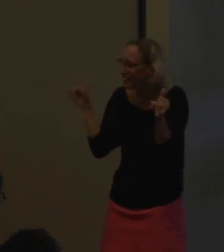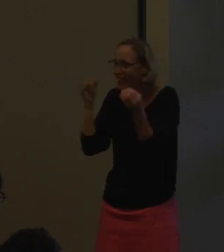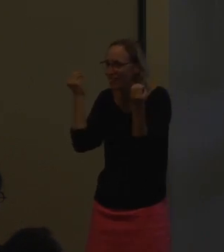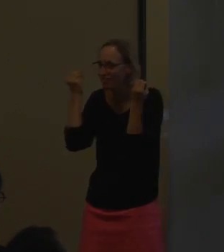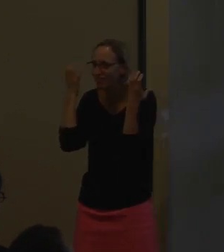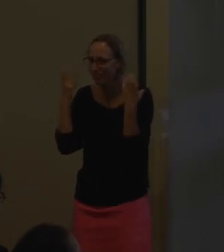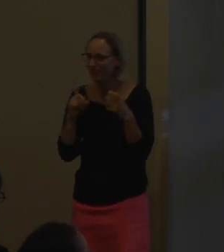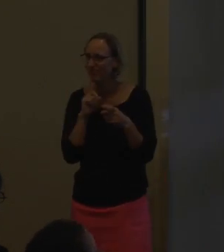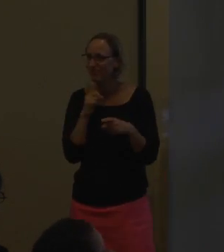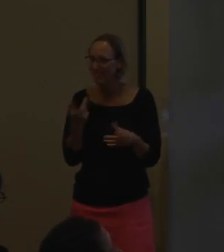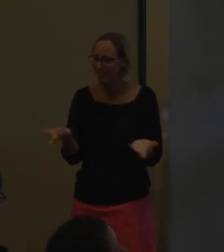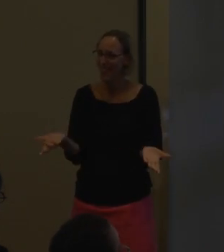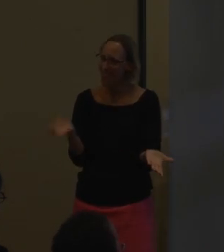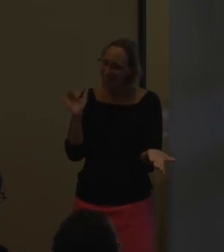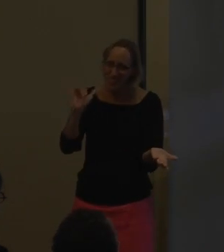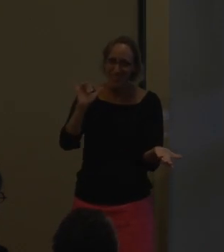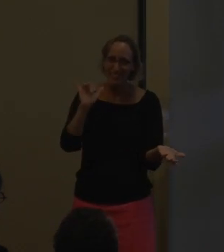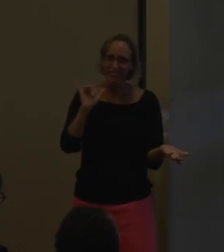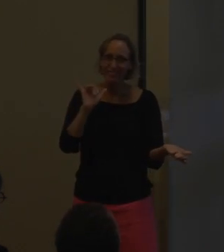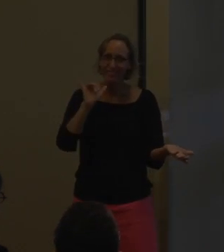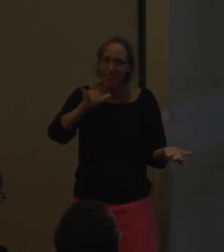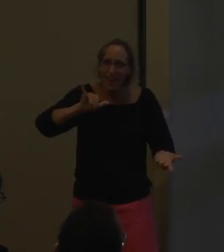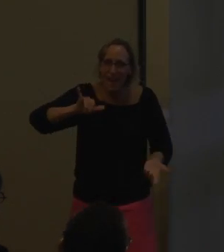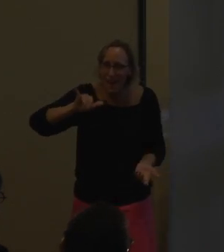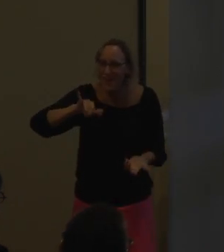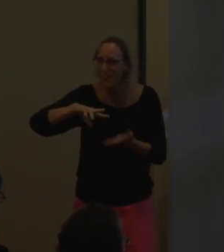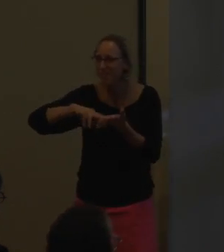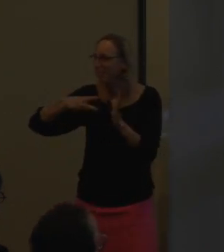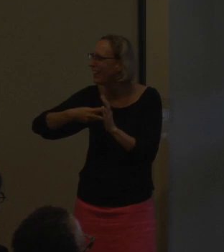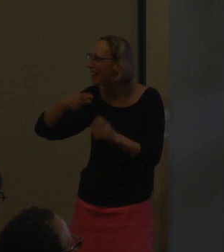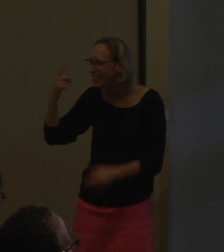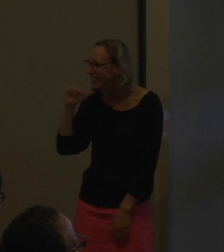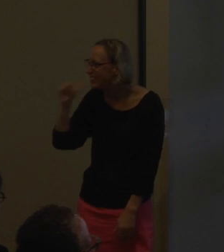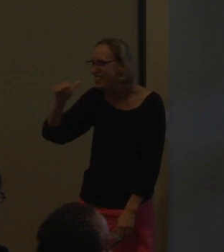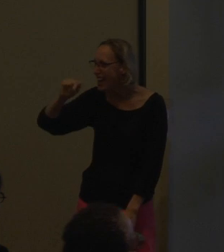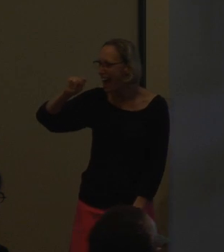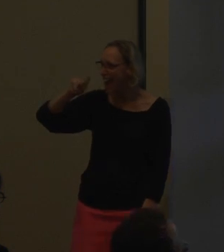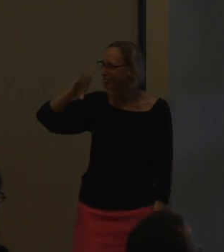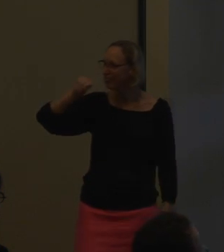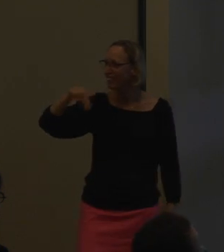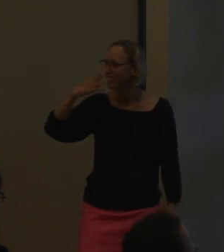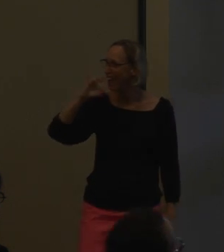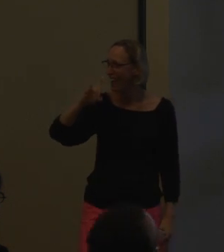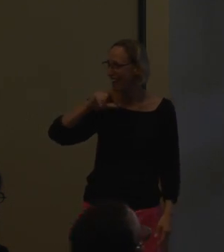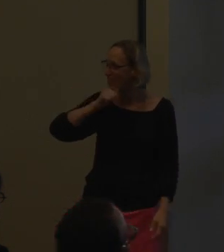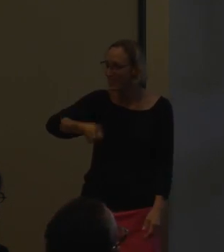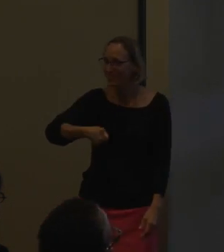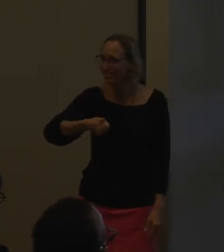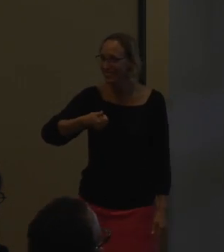it happened in the exact same place. If you look over here at the picture of the MRIs, I mean, look at that. It's just,